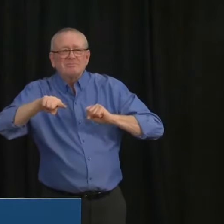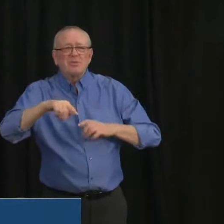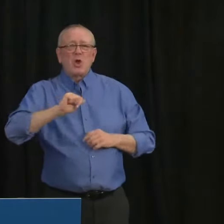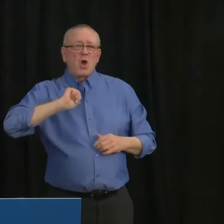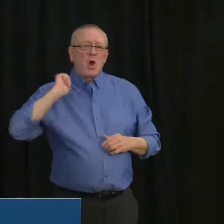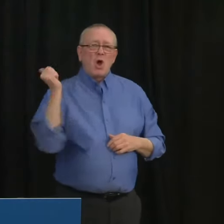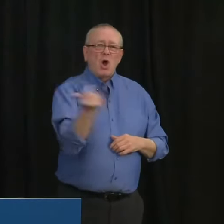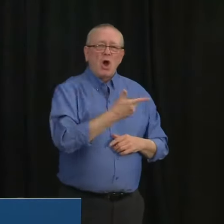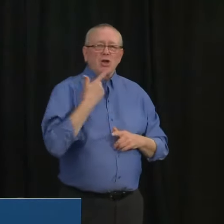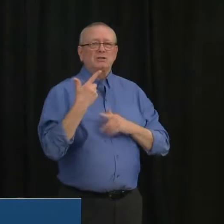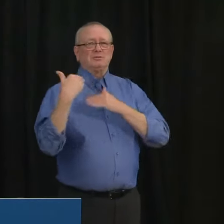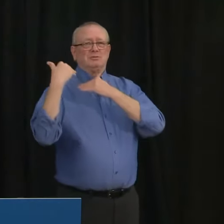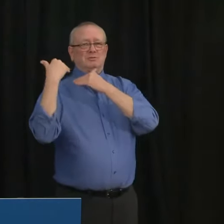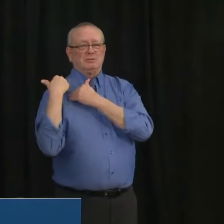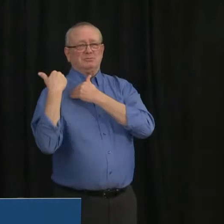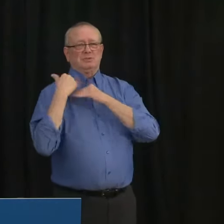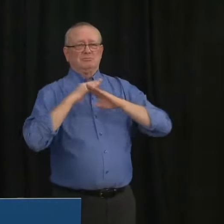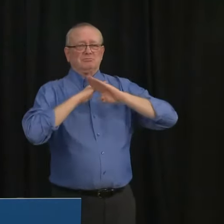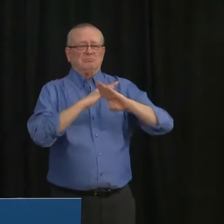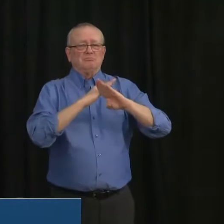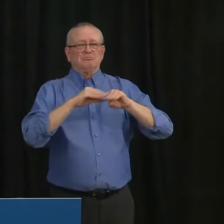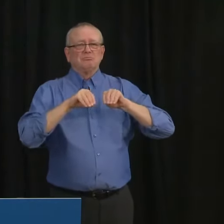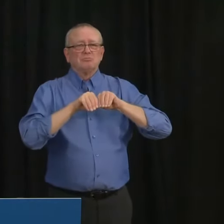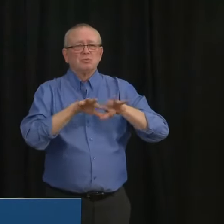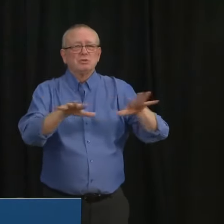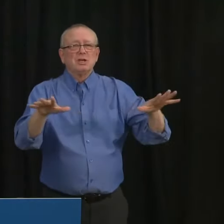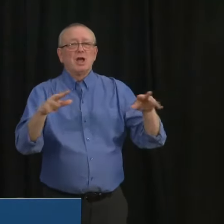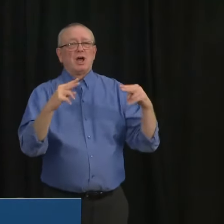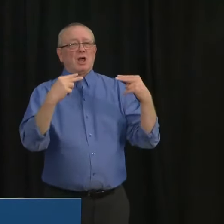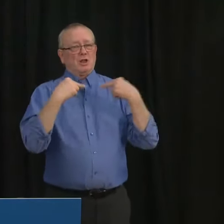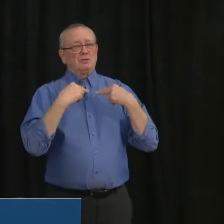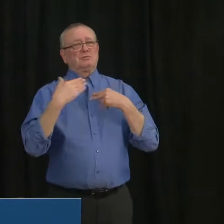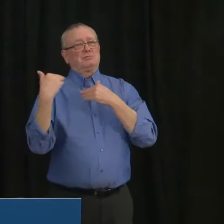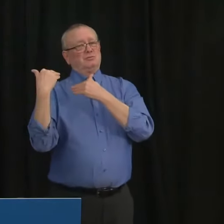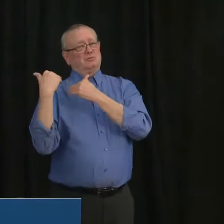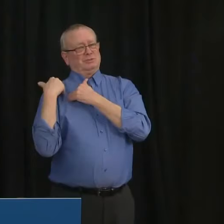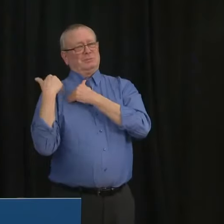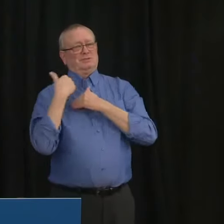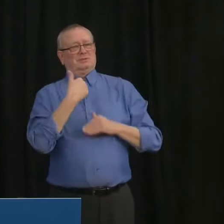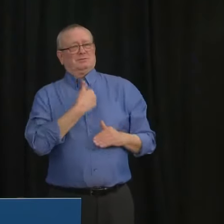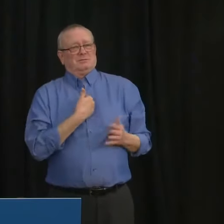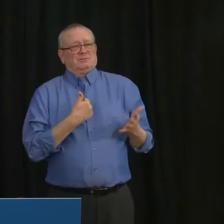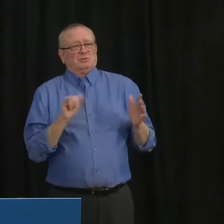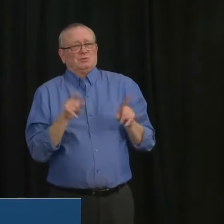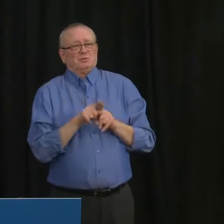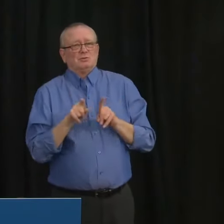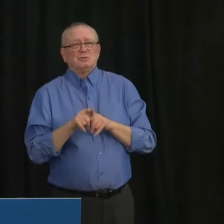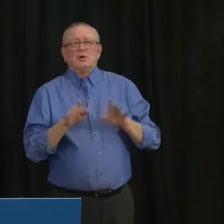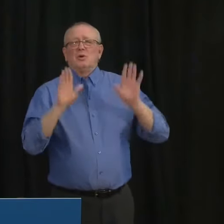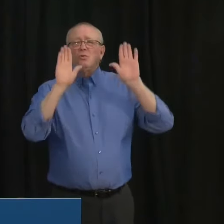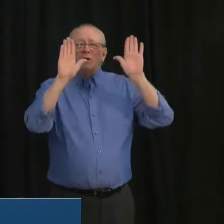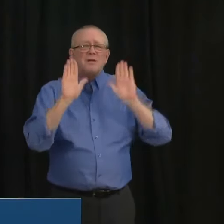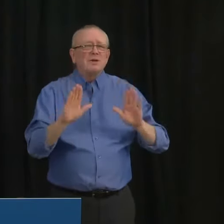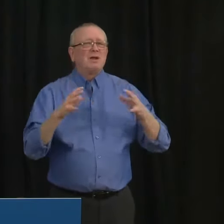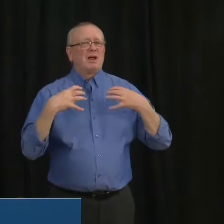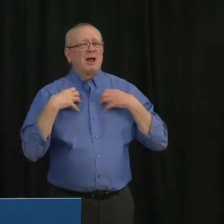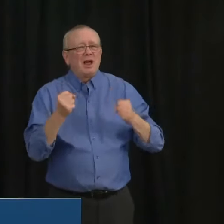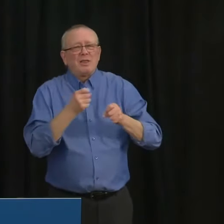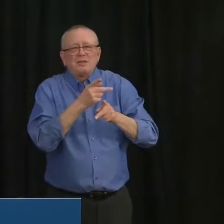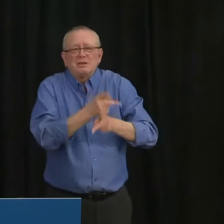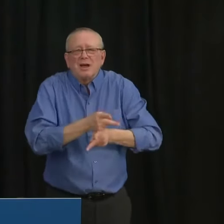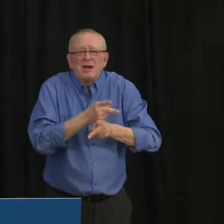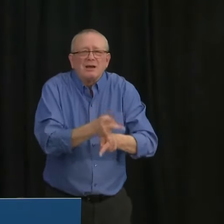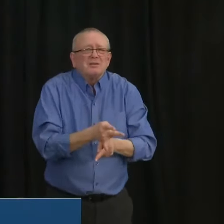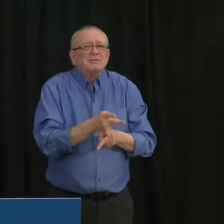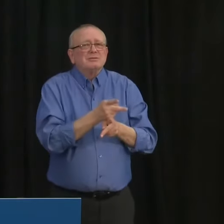spread because it doesn't matter we could have the very best systems in the world and great efforts by our